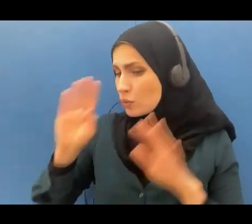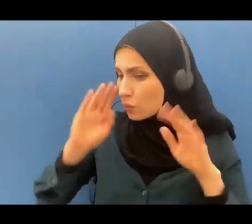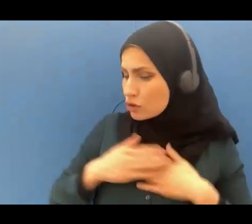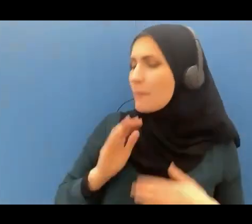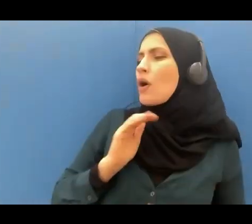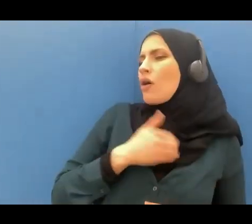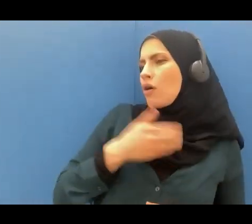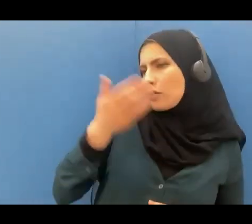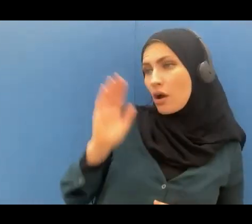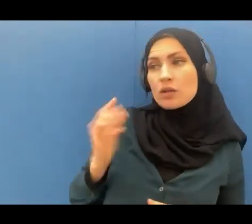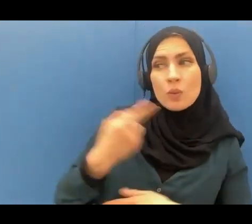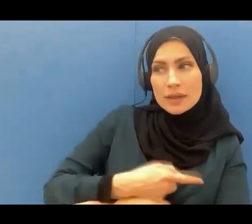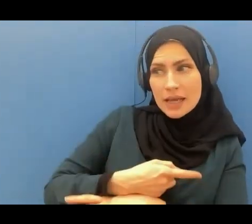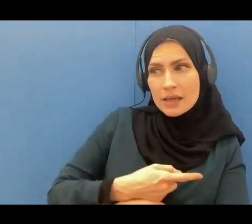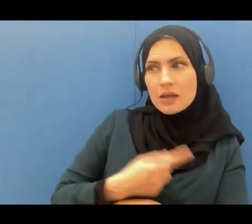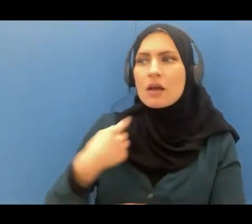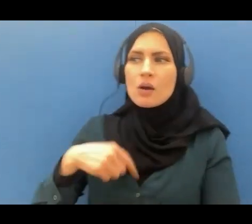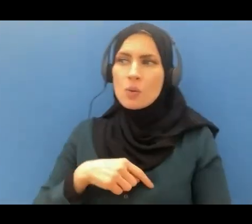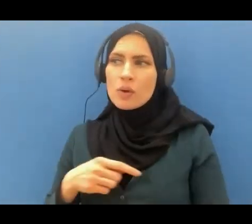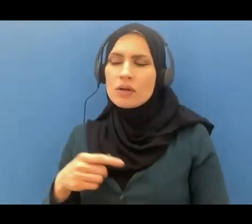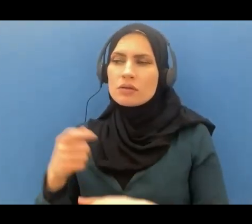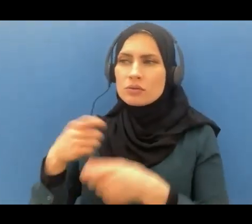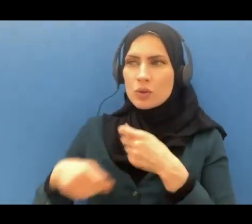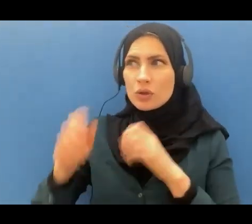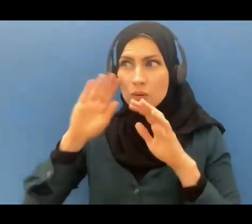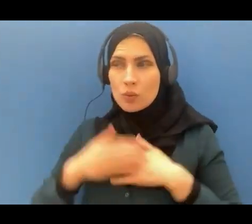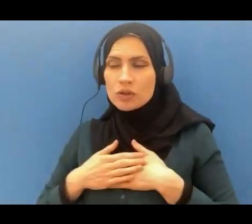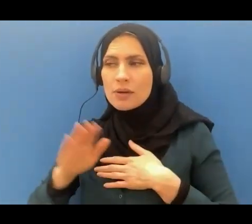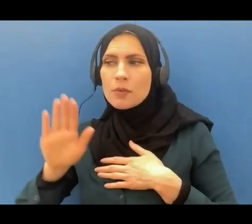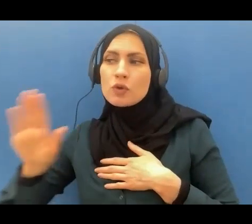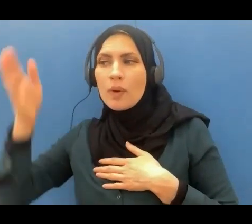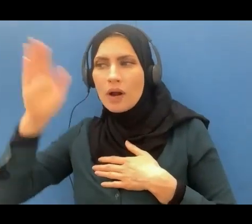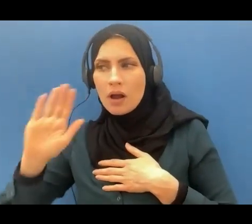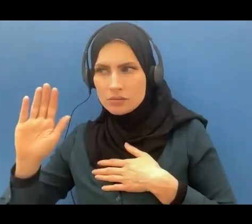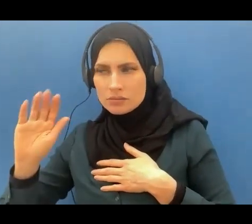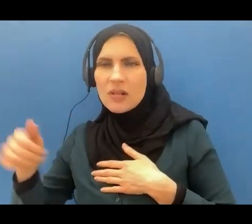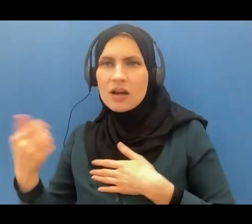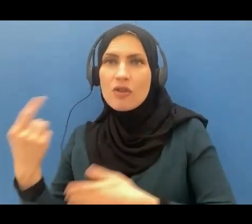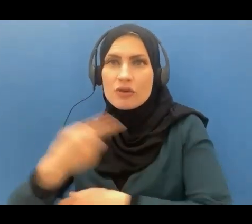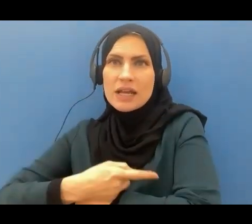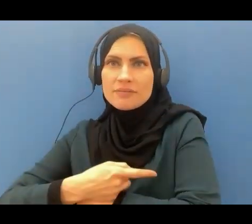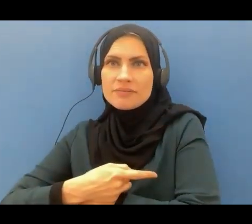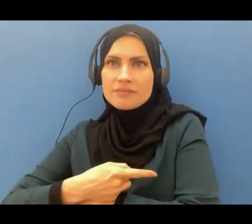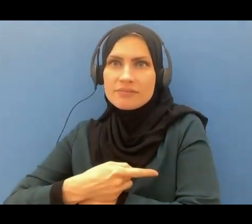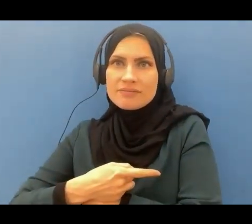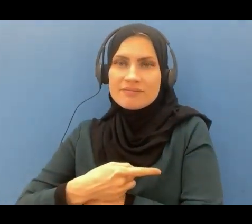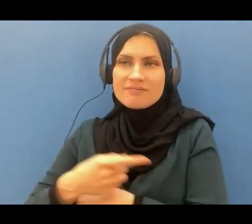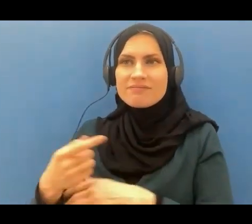and we worship your god another day this is very stupid